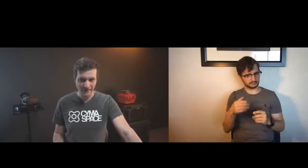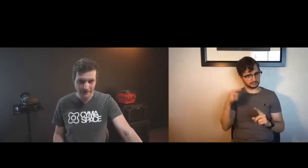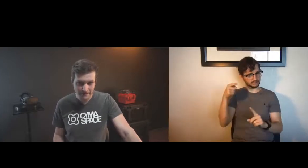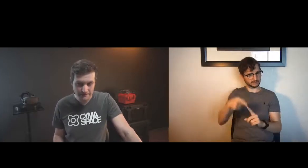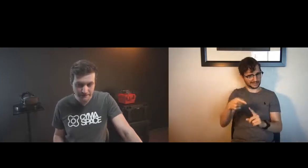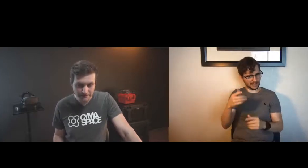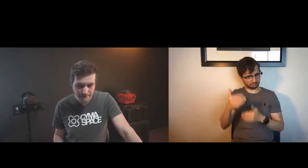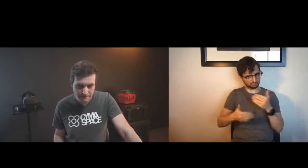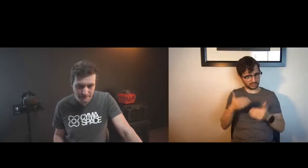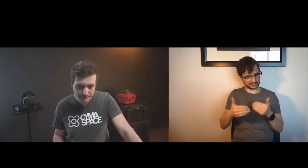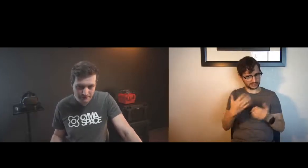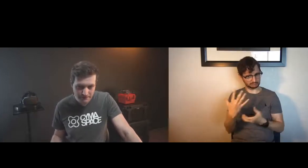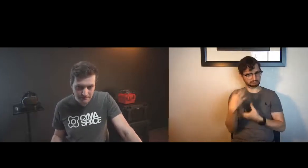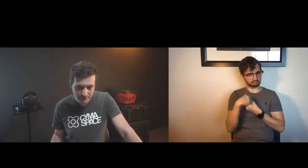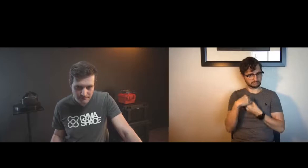okay so